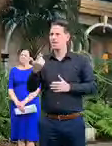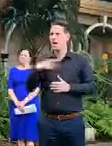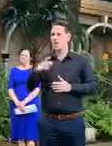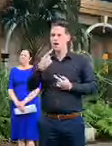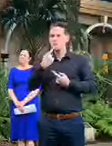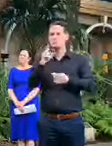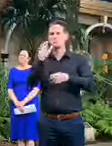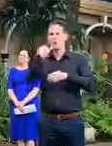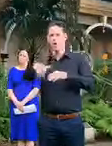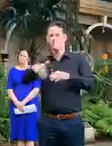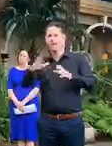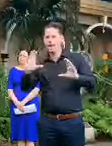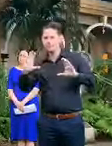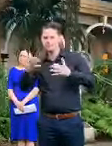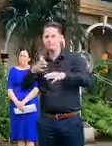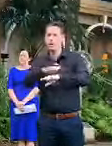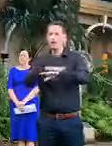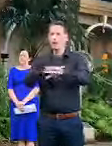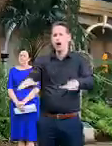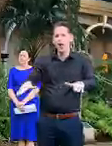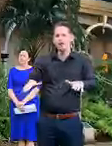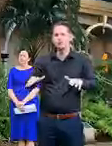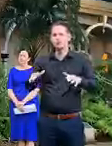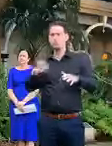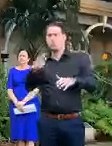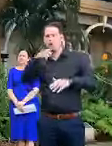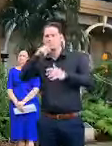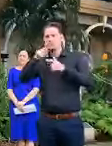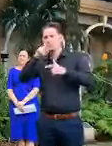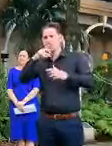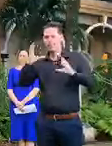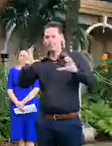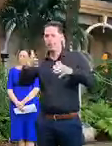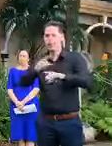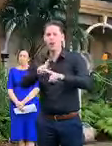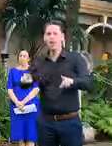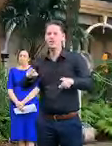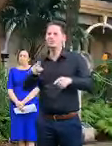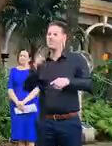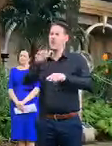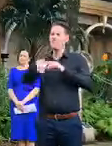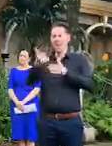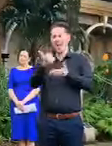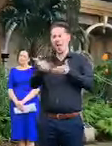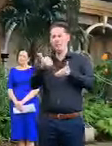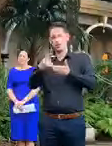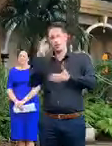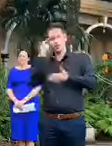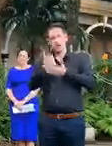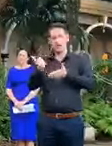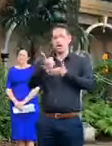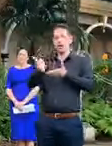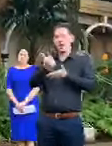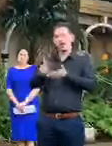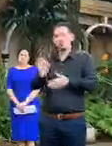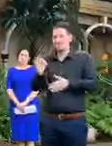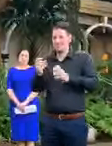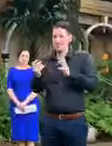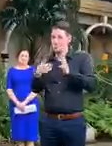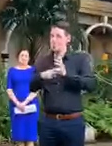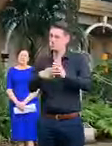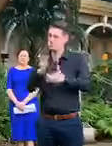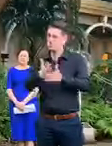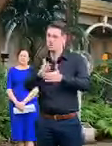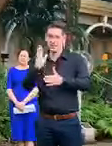gatherings have been brought in. So that it's all about numbers. It sounds very clinical but it's about numbers.